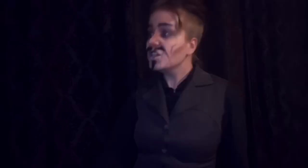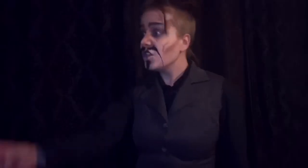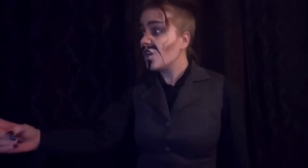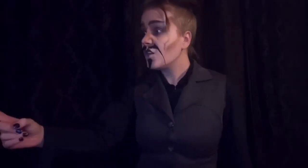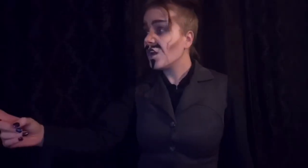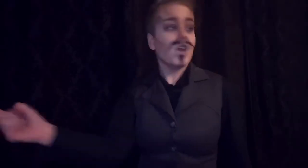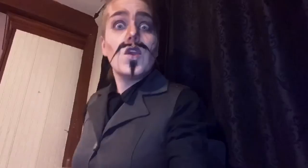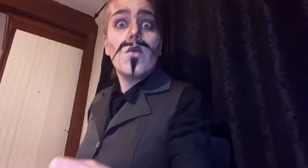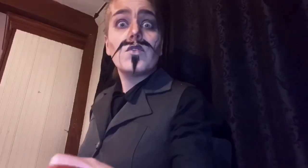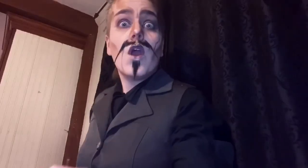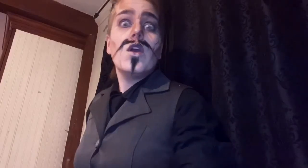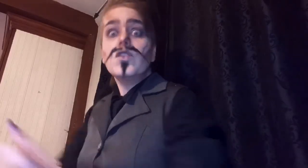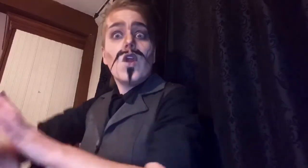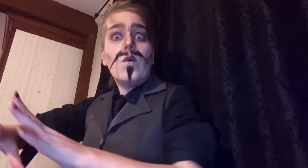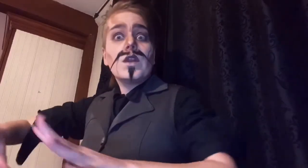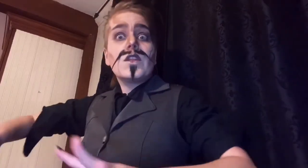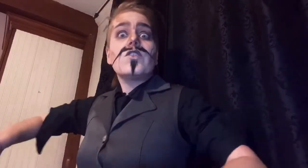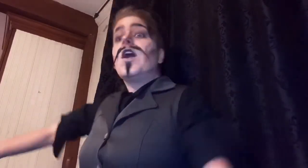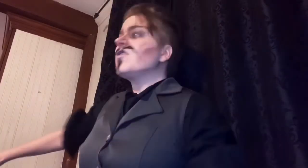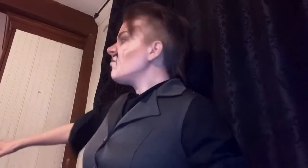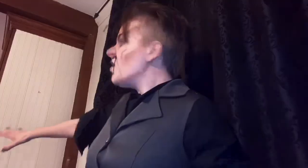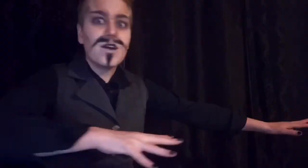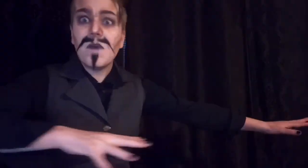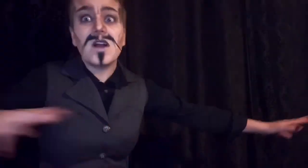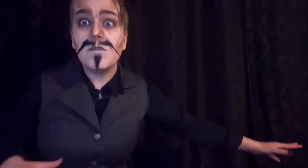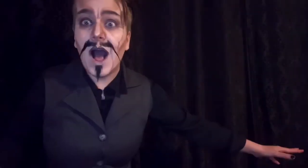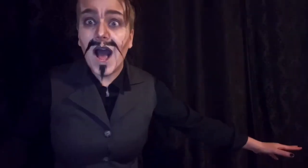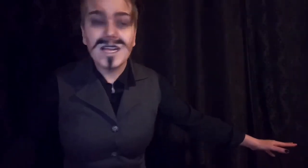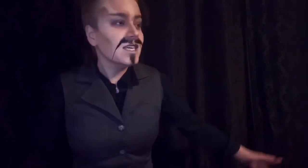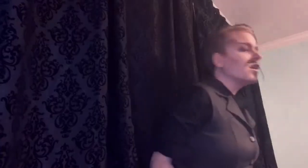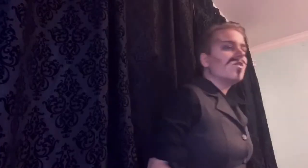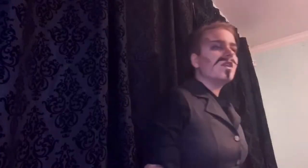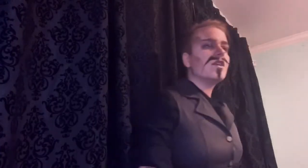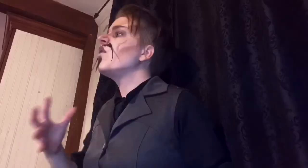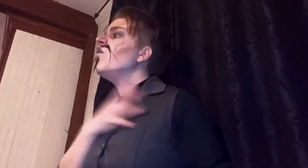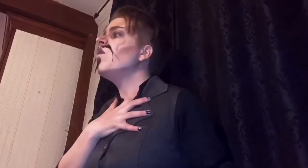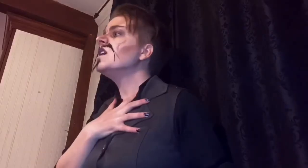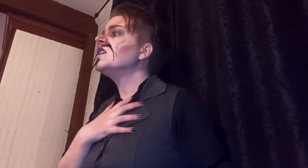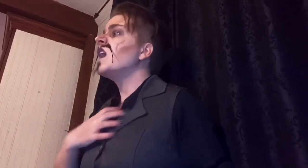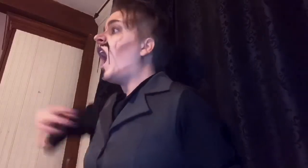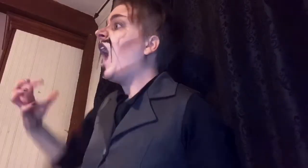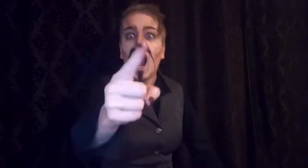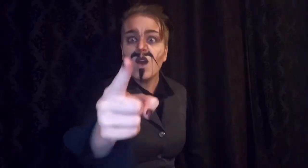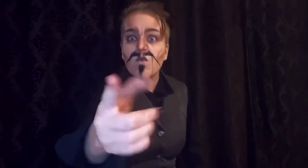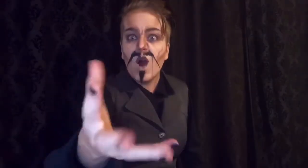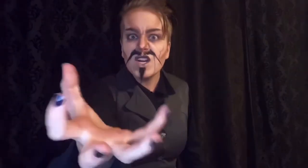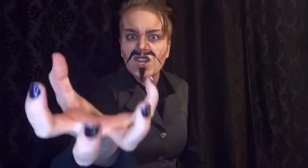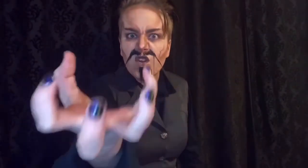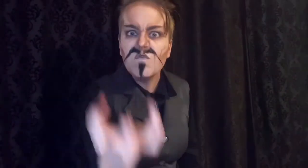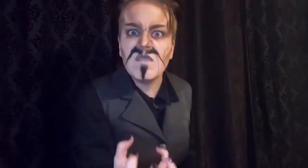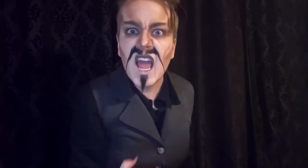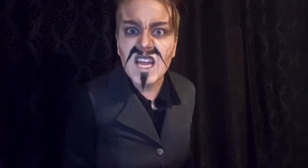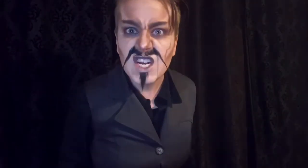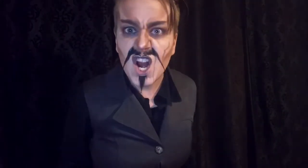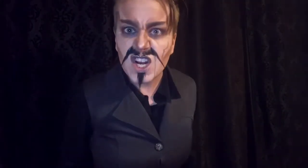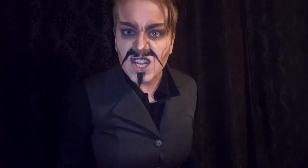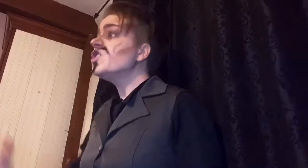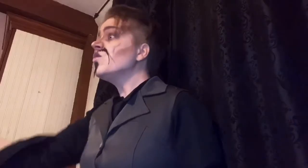Who, sir? You, sir? No one in the chair, come on, come on! Sweeney's waiting I want you bleeders You,